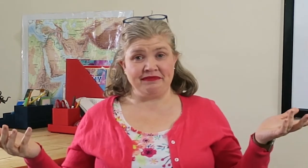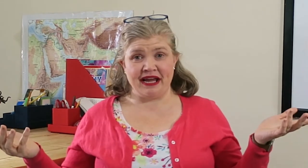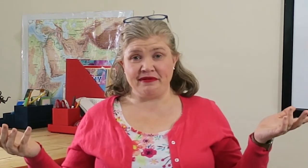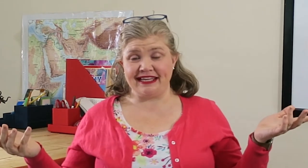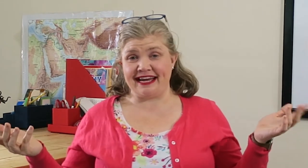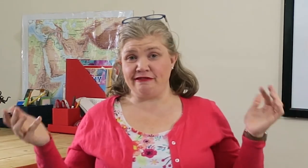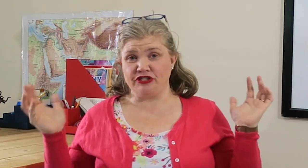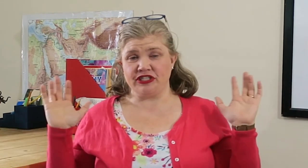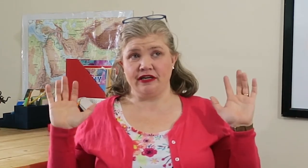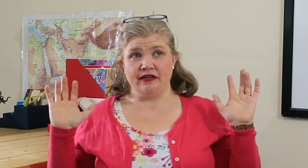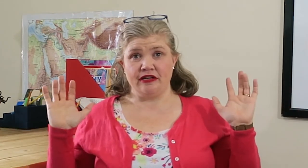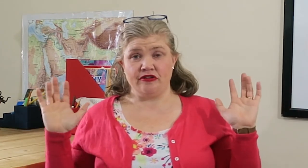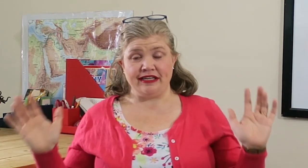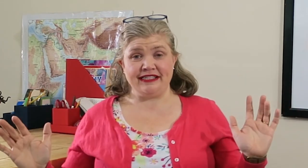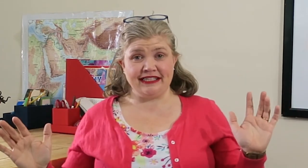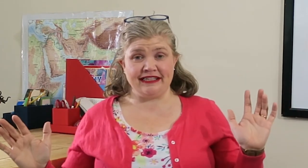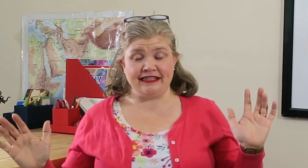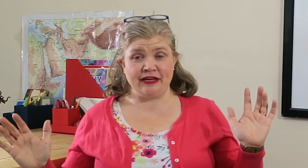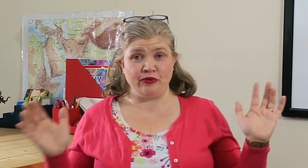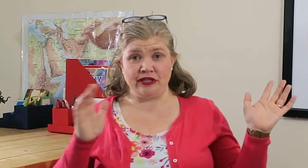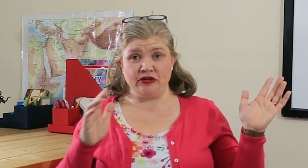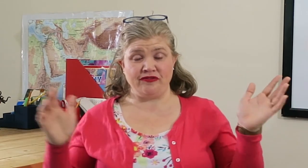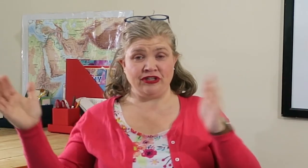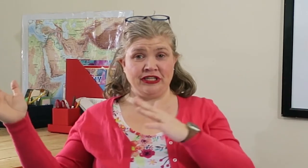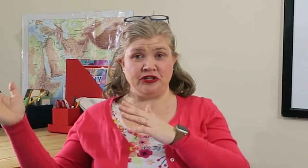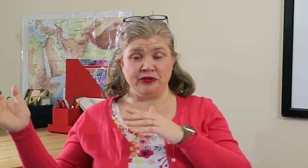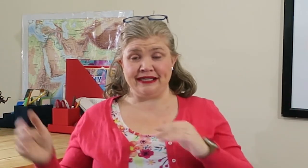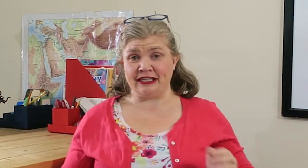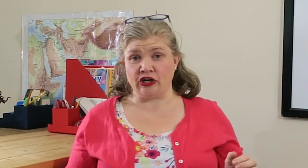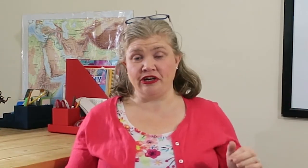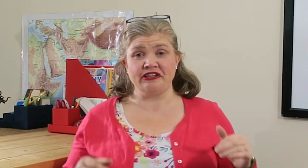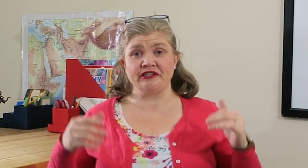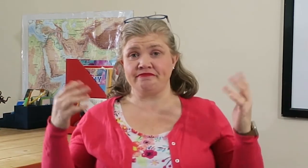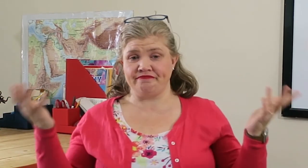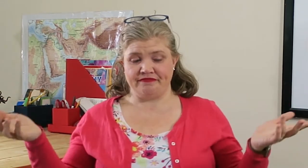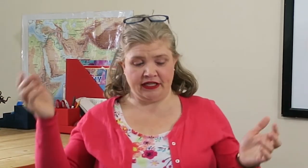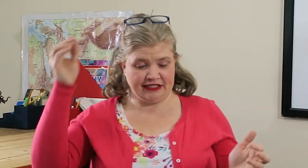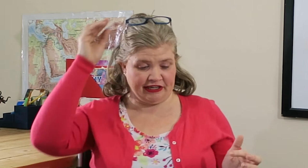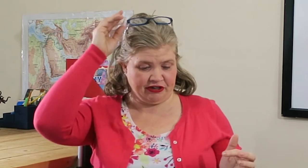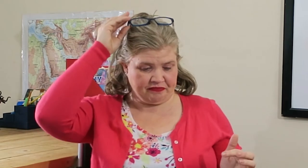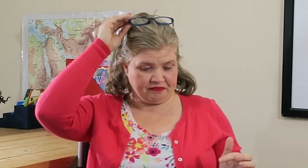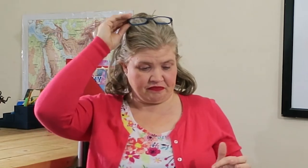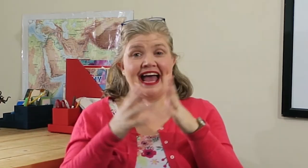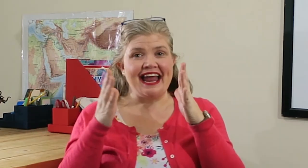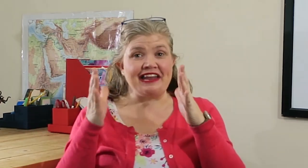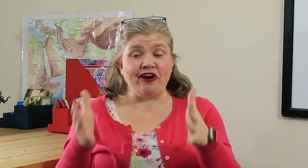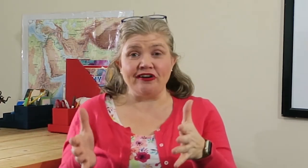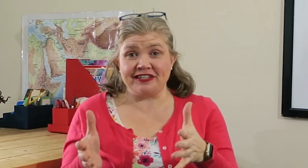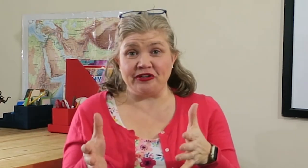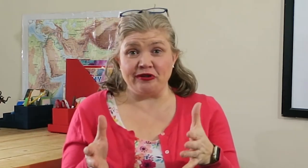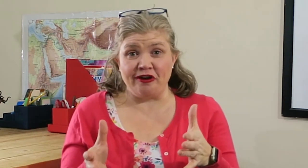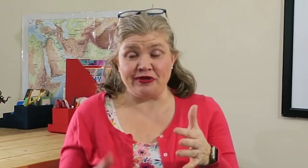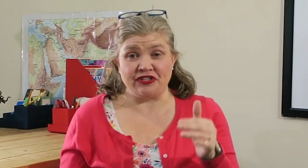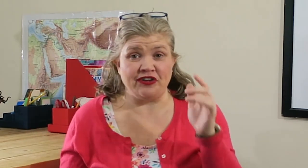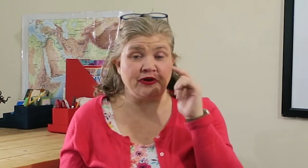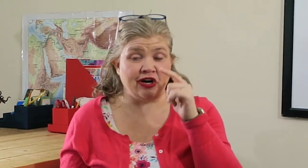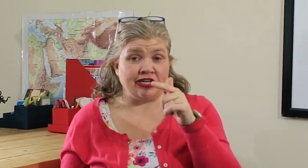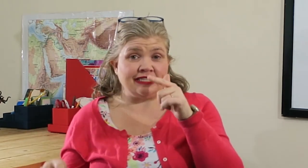some time on the couch. Easy to take with you if you need to do it in the car, etc. Now to go along with this video, on